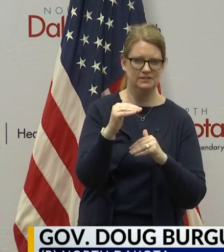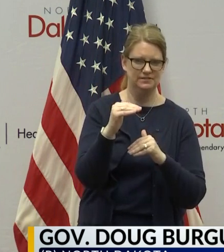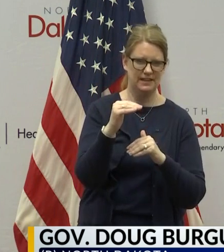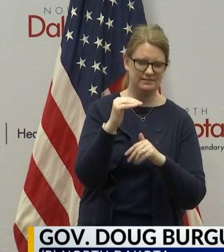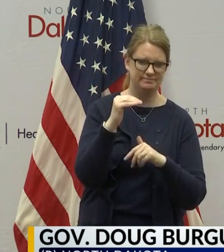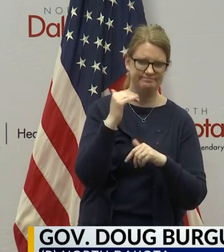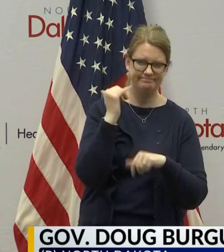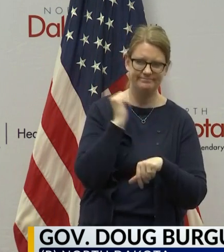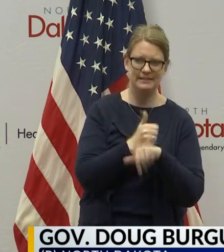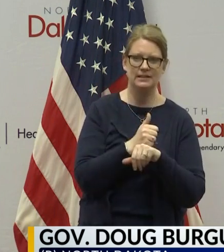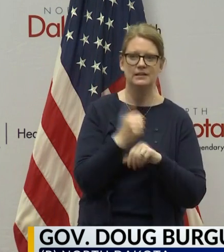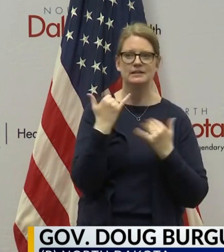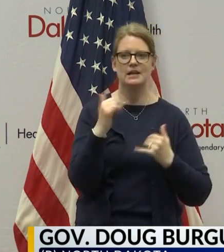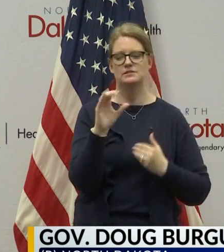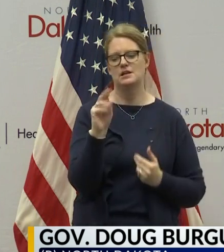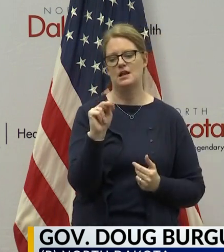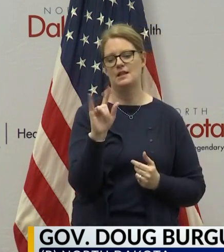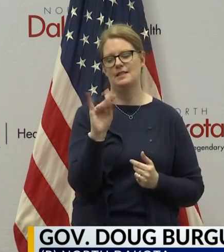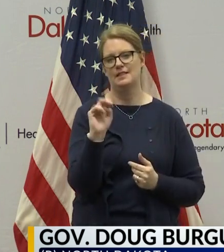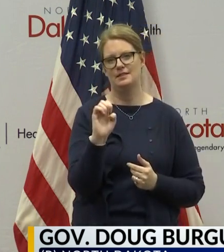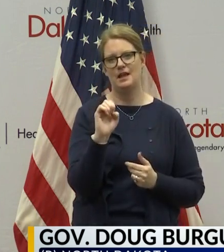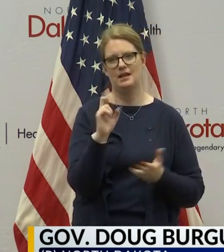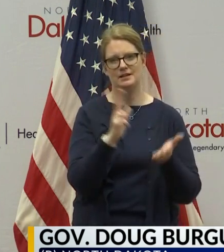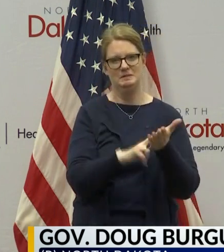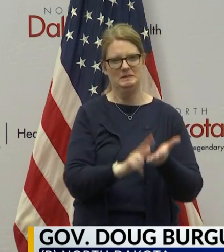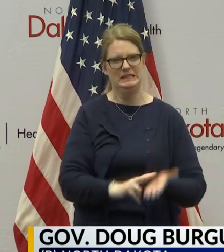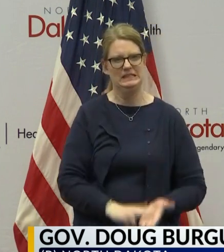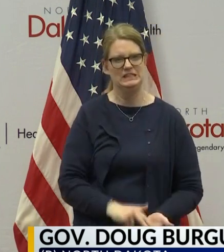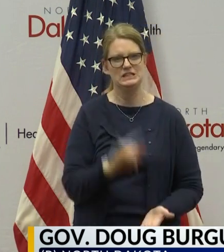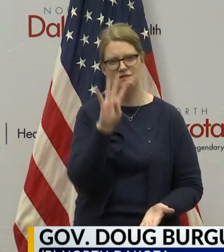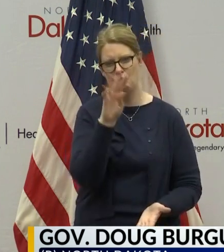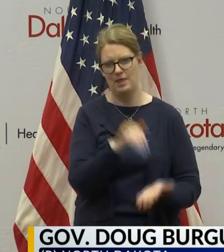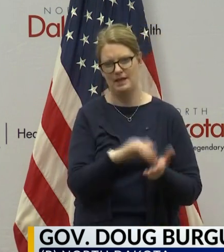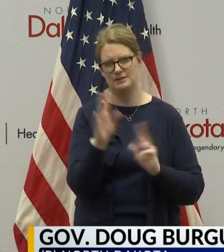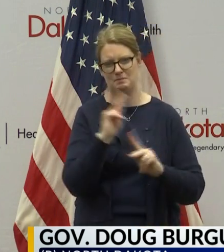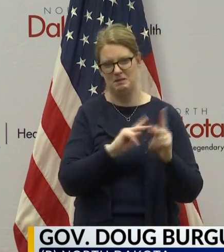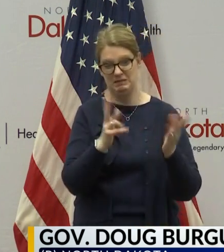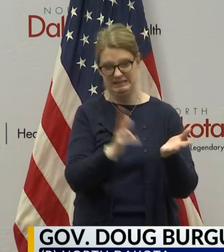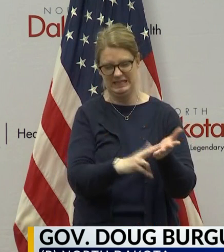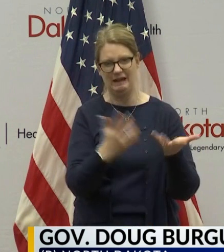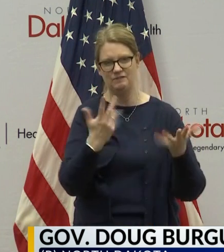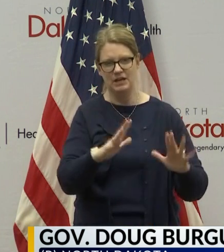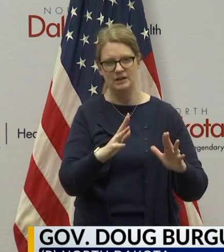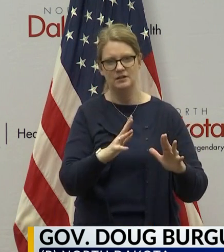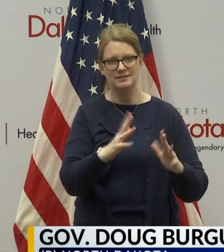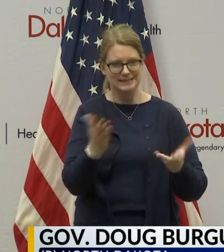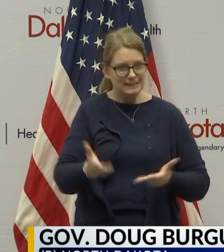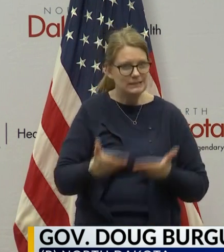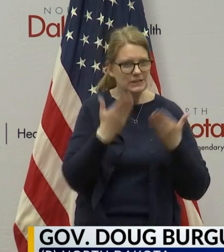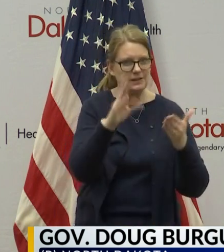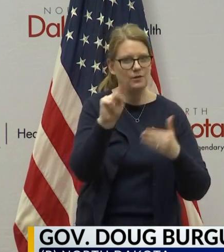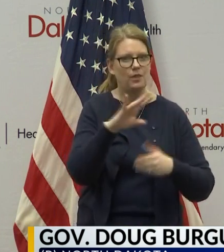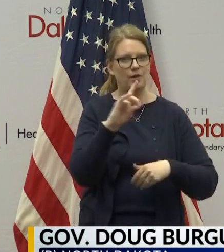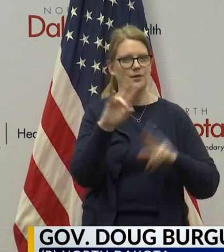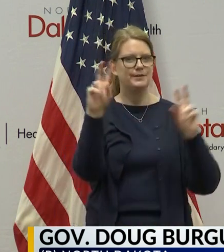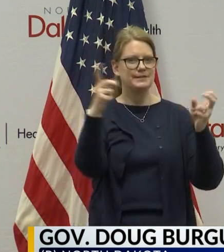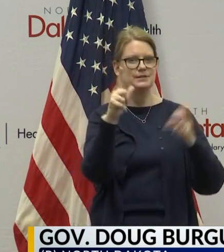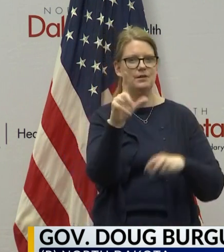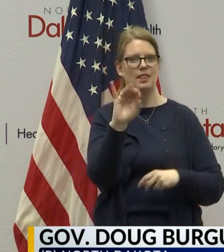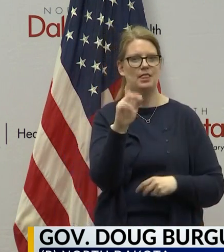There is an online petition right now with over 4,000 people suggesting that North Dakota goes into a lockdown. Your thoughts on that?